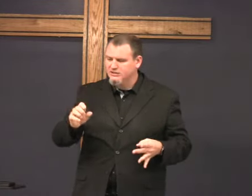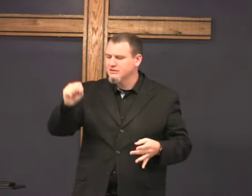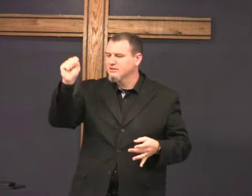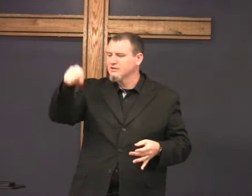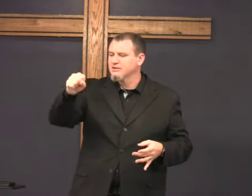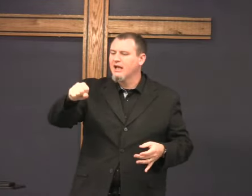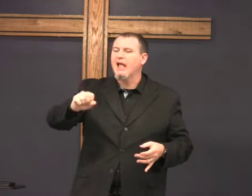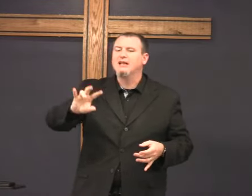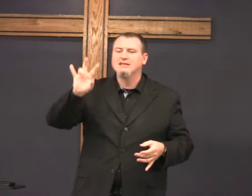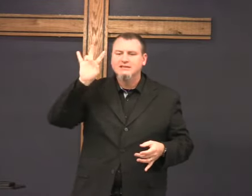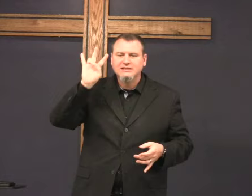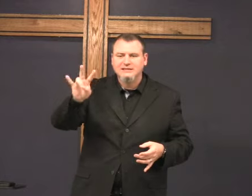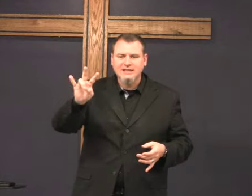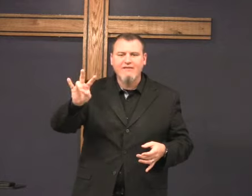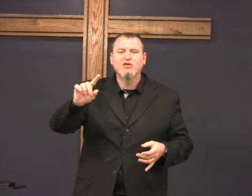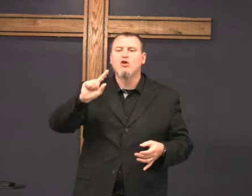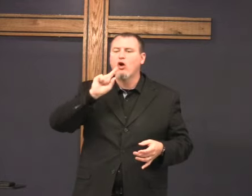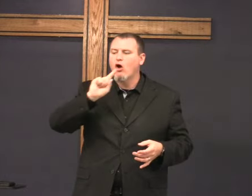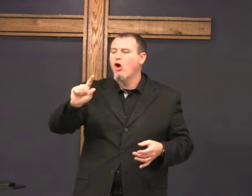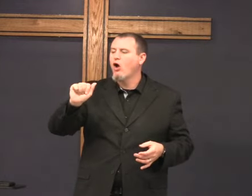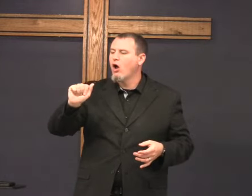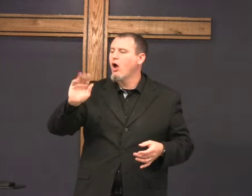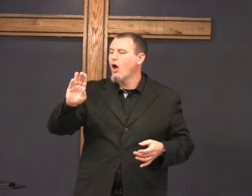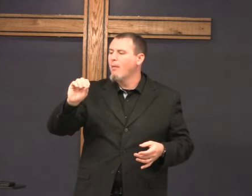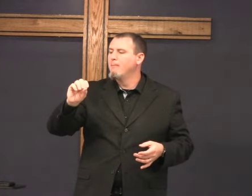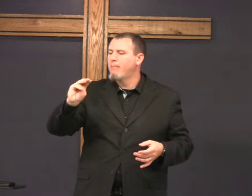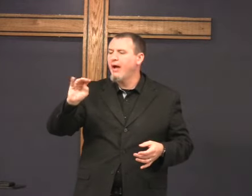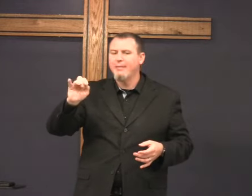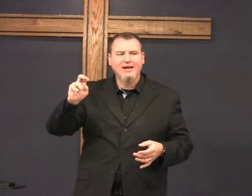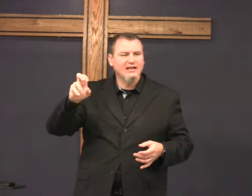that God hates. Yea, seven things are an abomination.